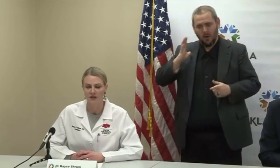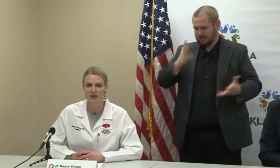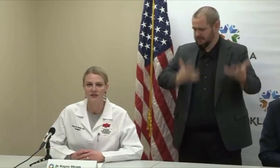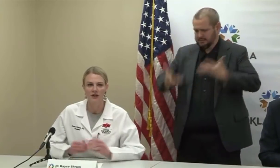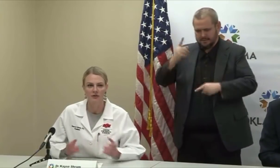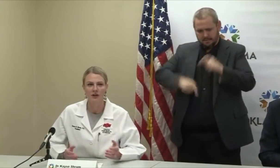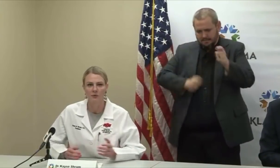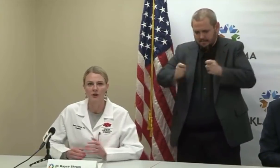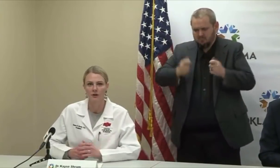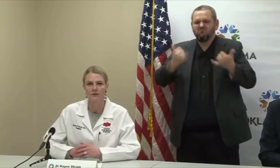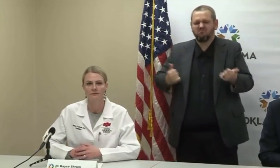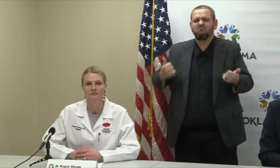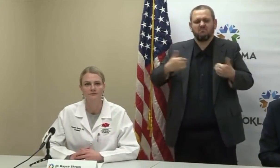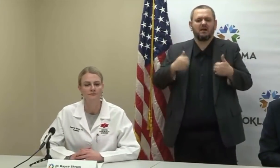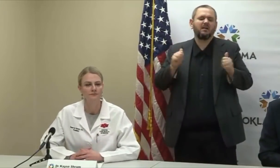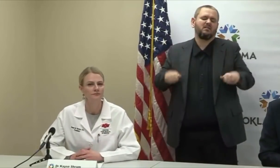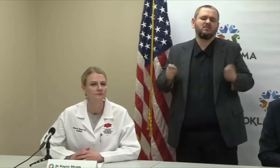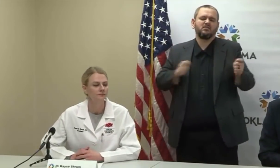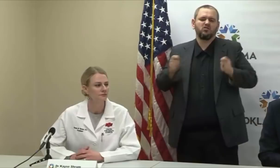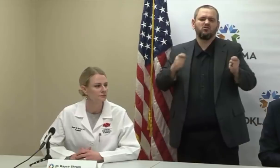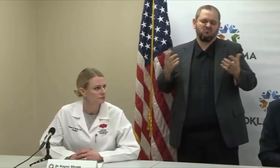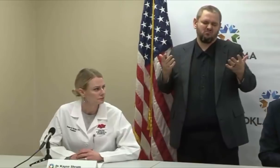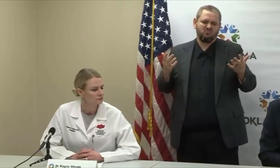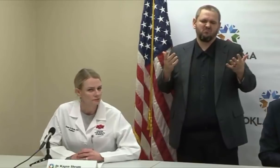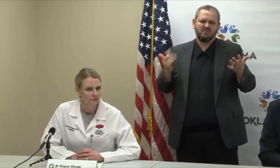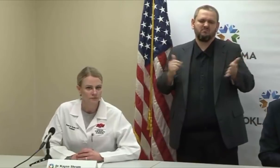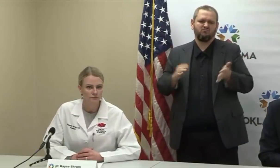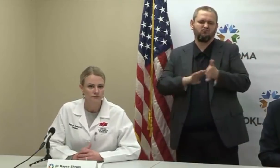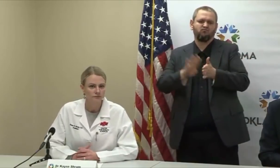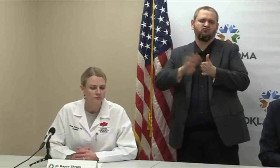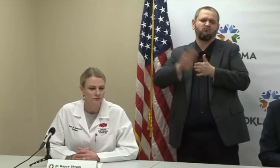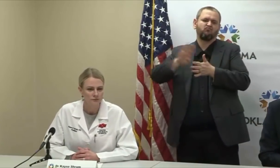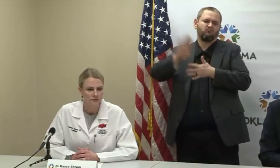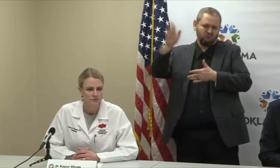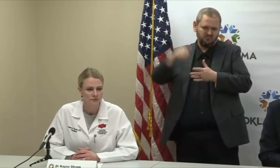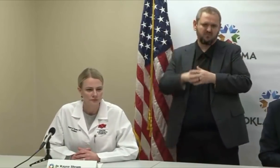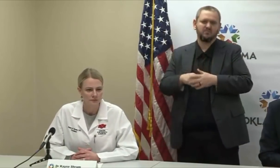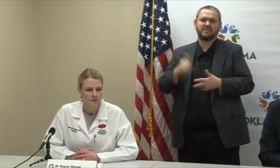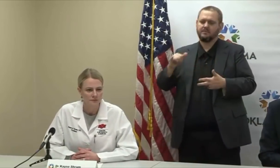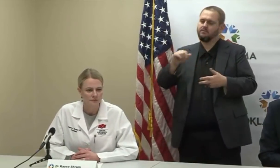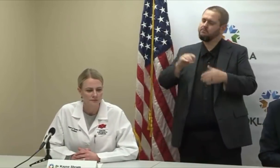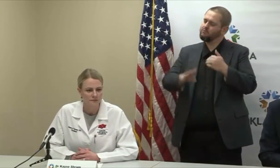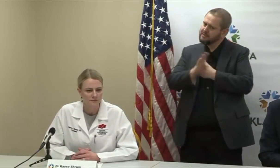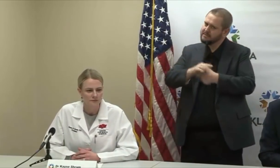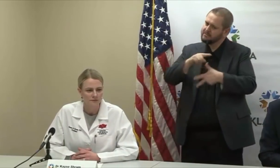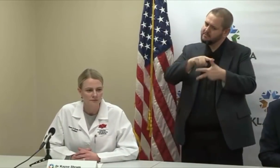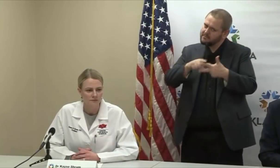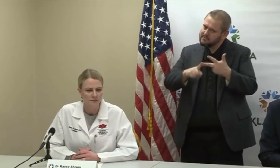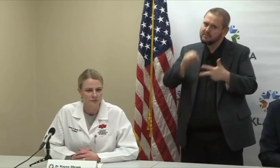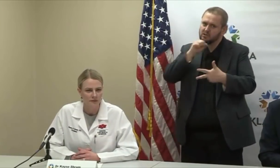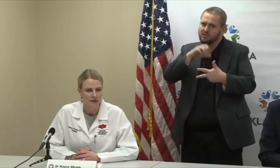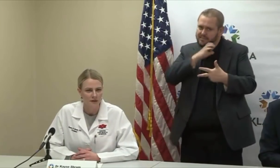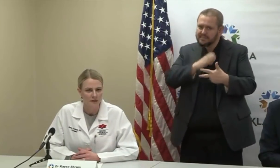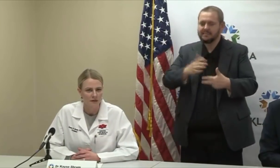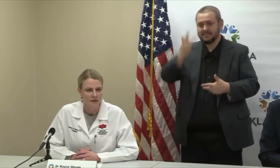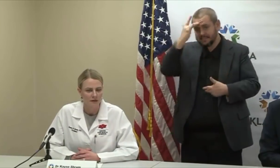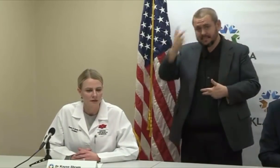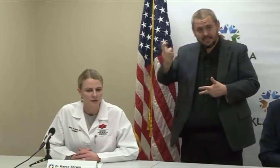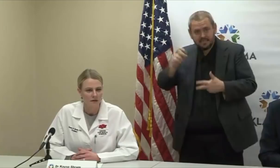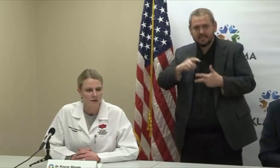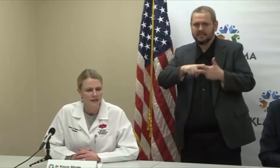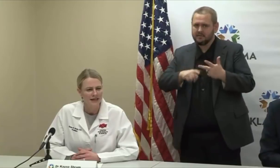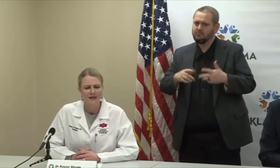population, and the health care workers. Is it your sense that there's maybe as many as 600 or something that are hospitalized with the virus right now?